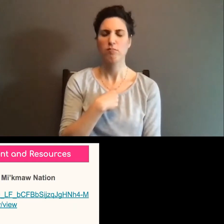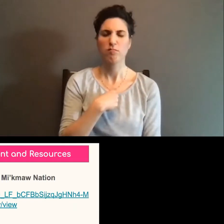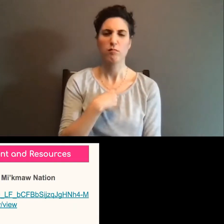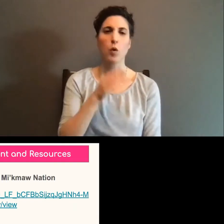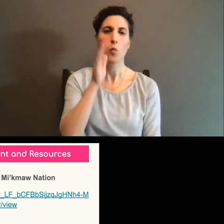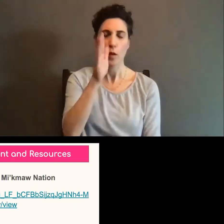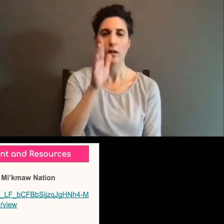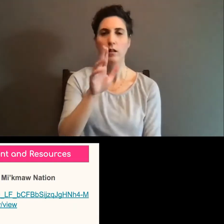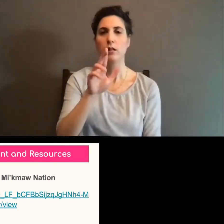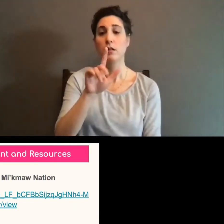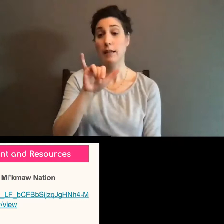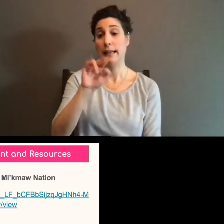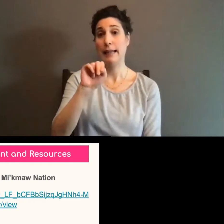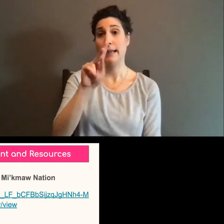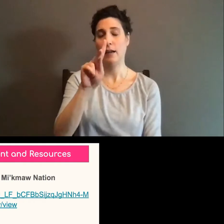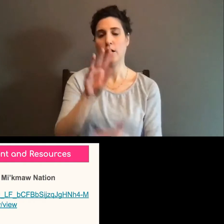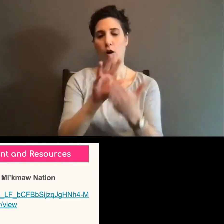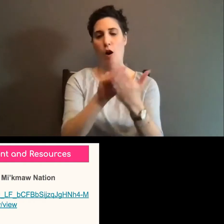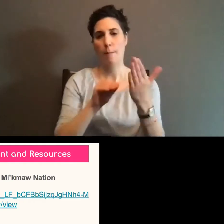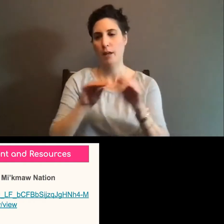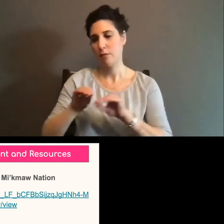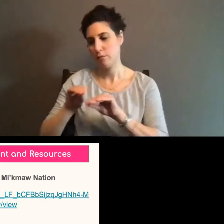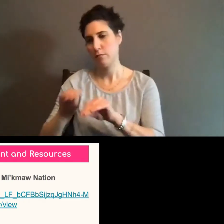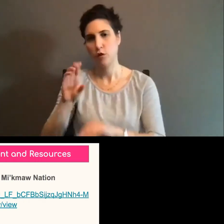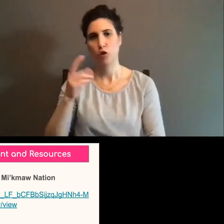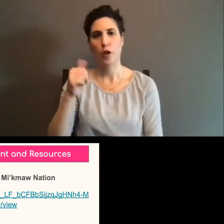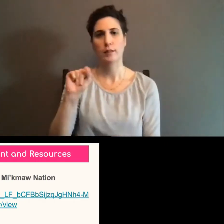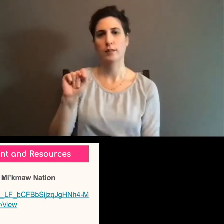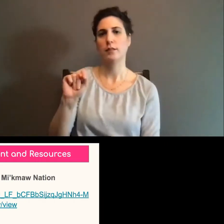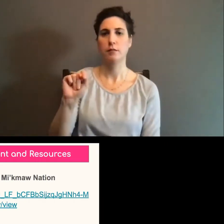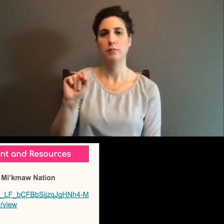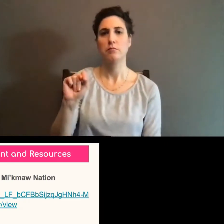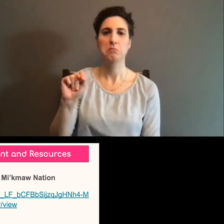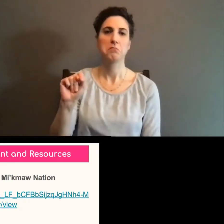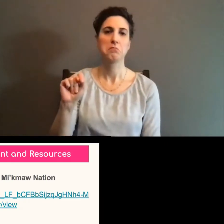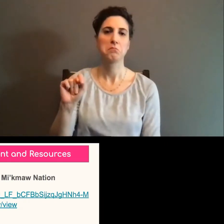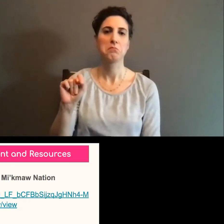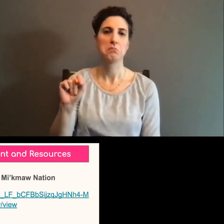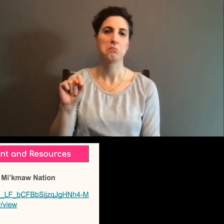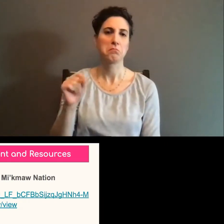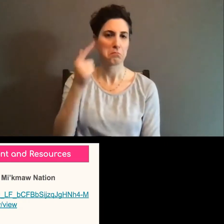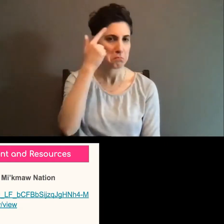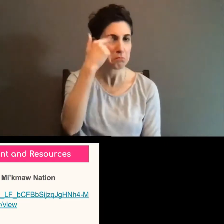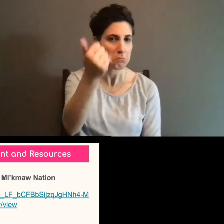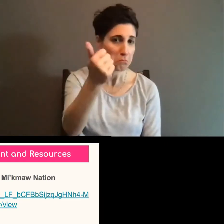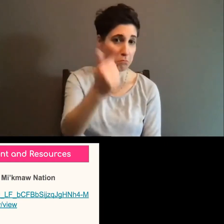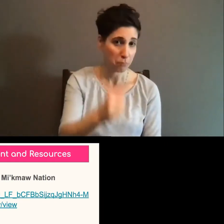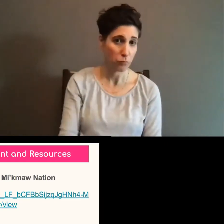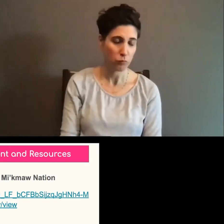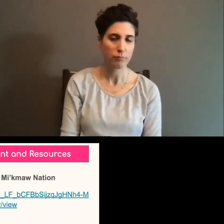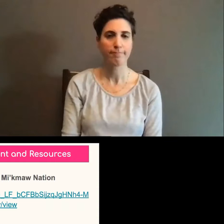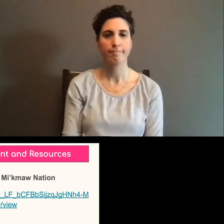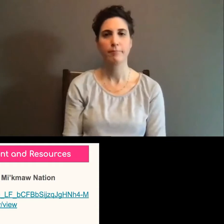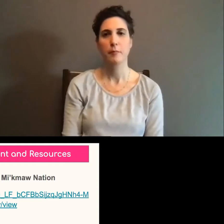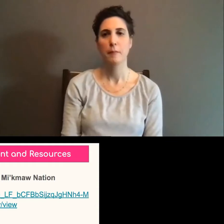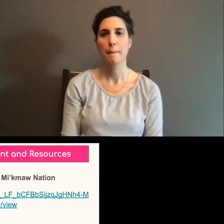links copied into the chat for you afterwards.